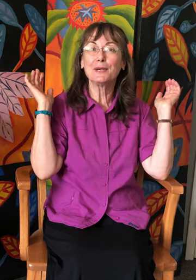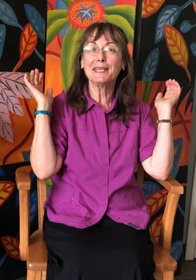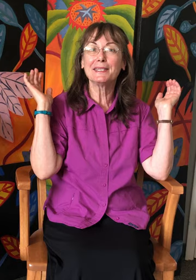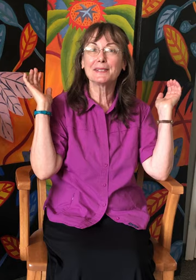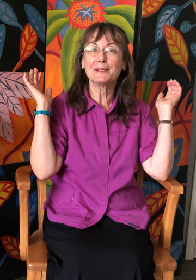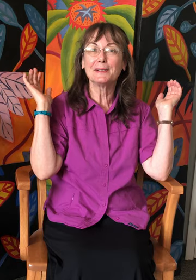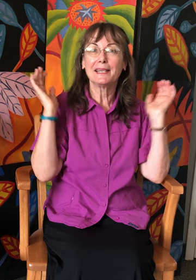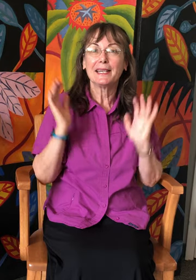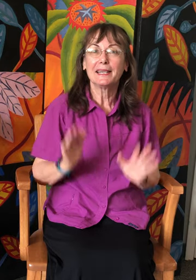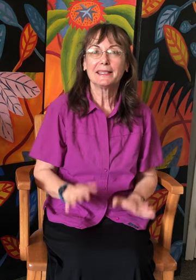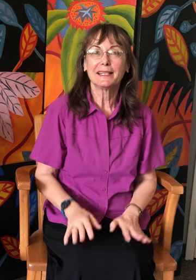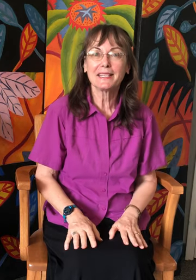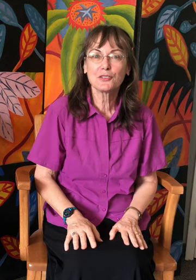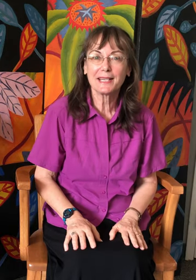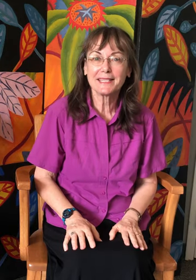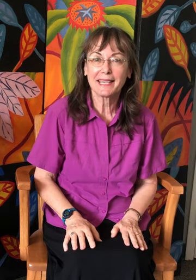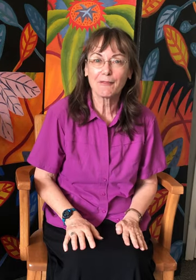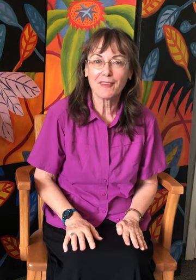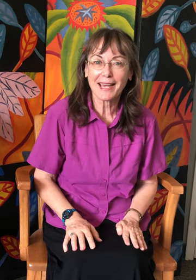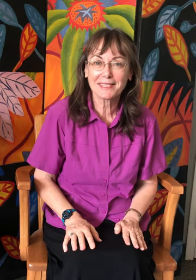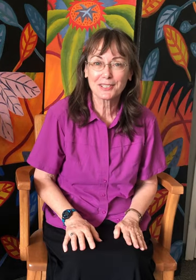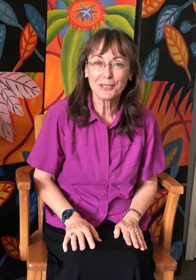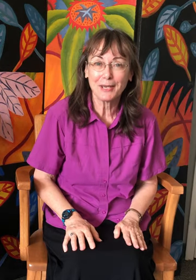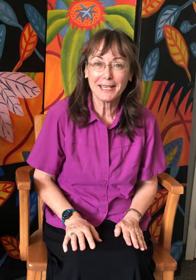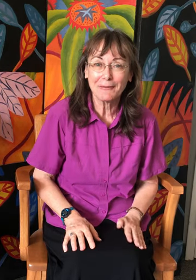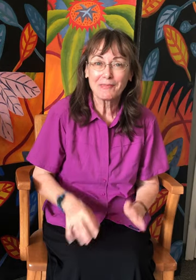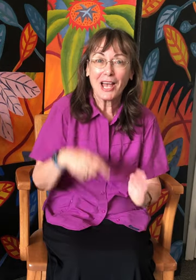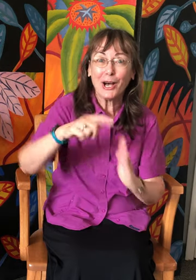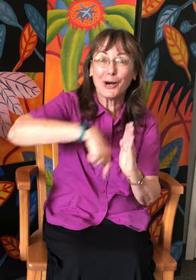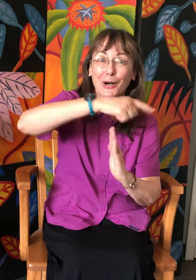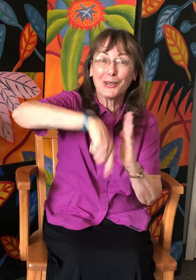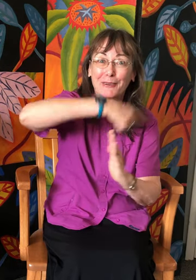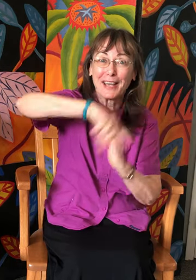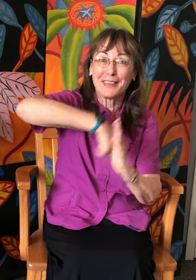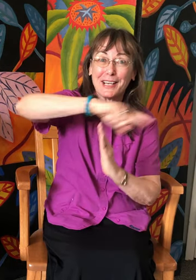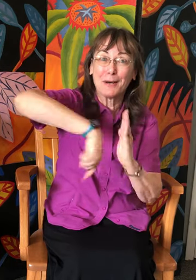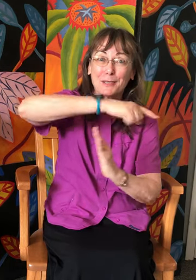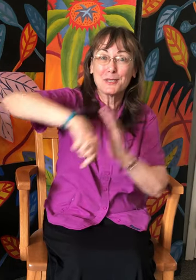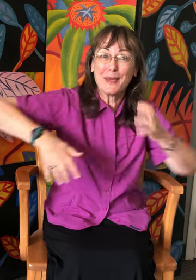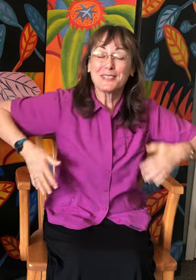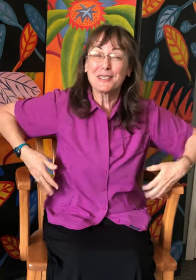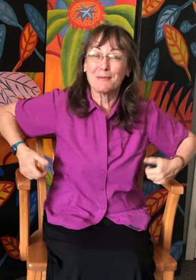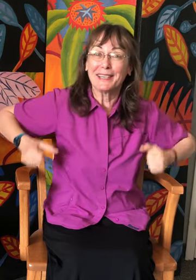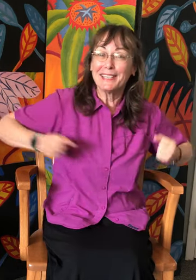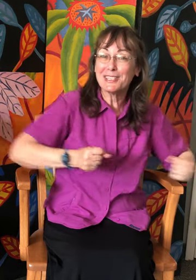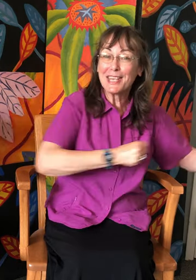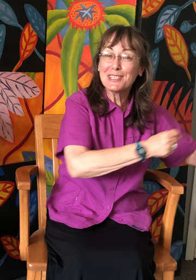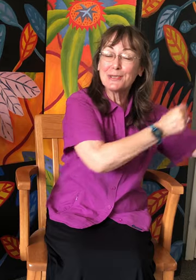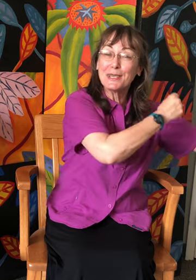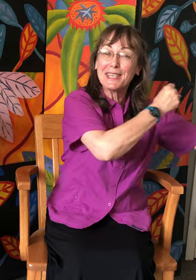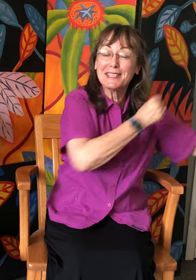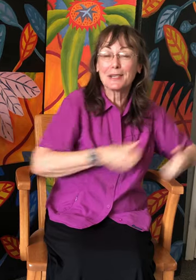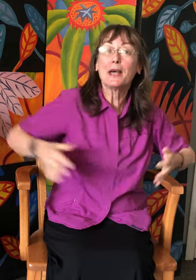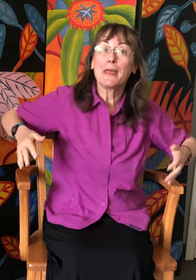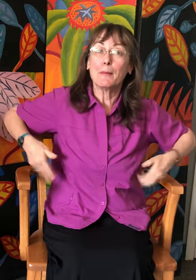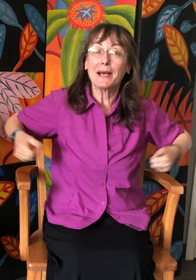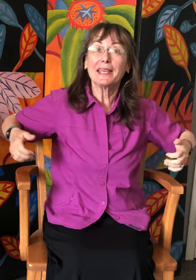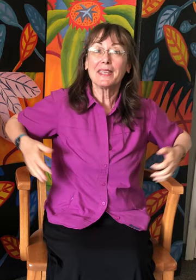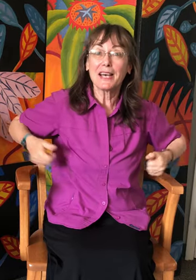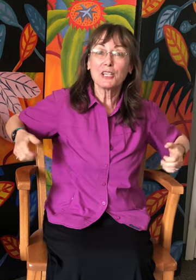weasel. Now let's try to sing it fast. Are you ready? All around the cobbler's bench the monkey chased the weasel. The monkey thought